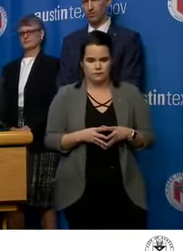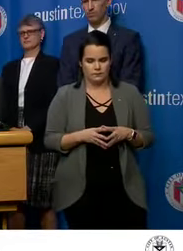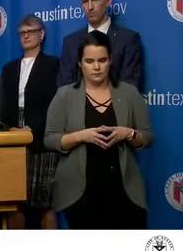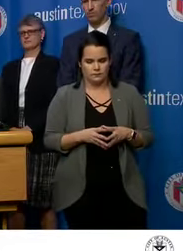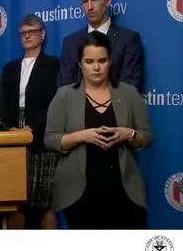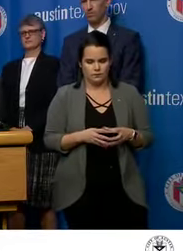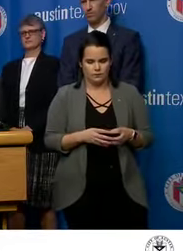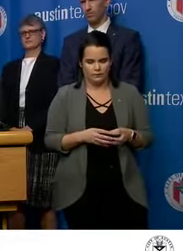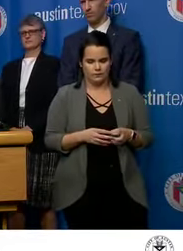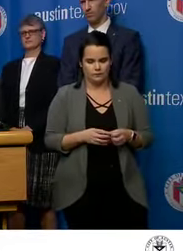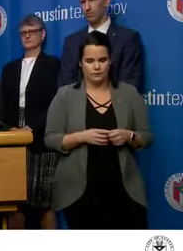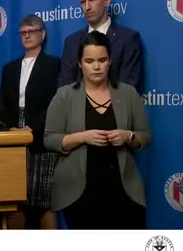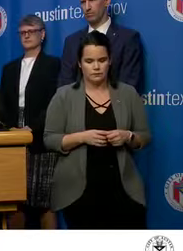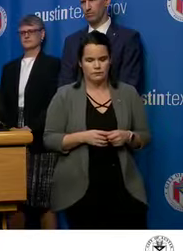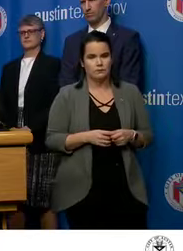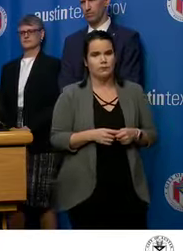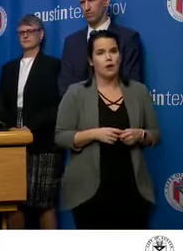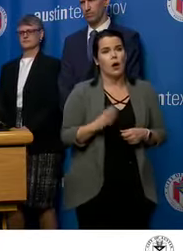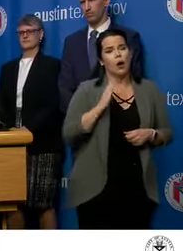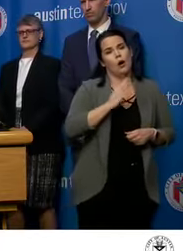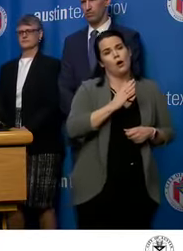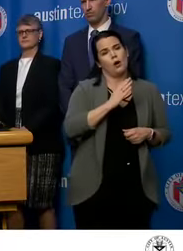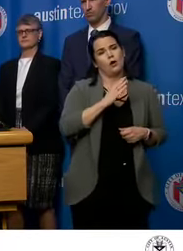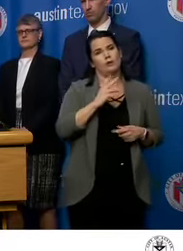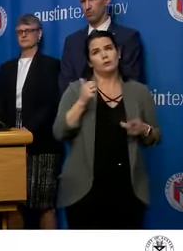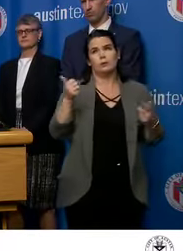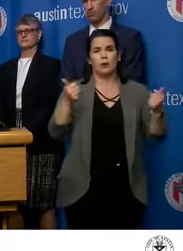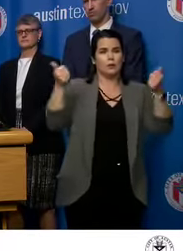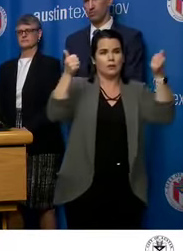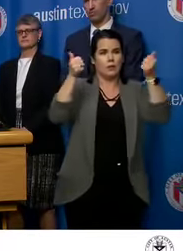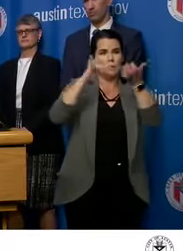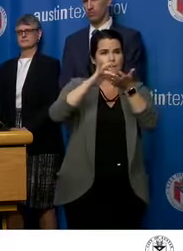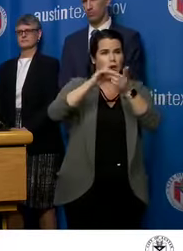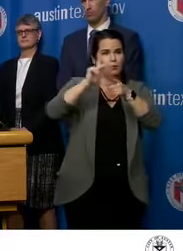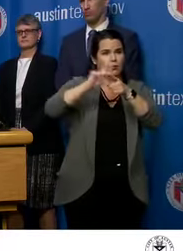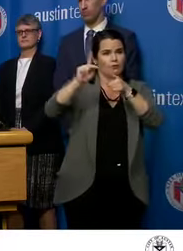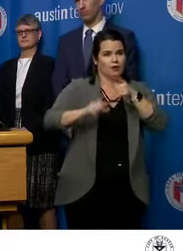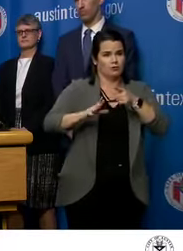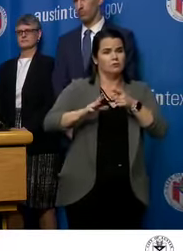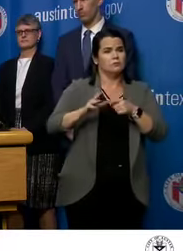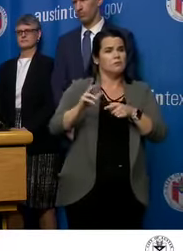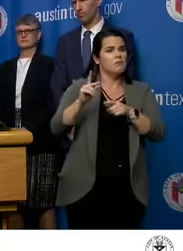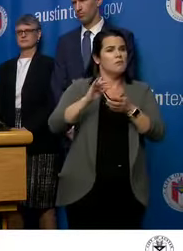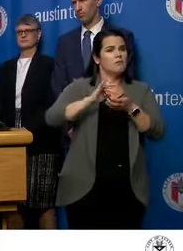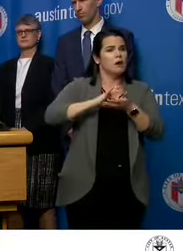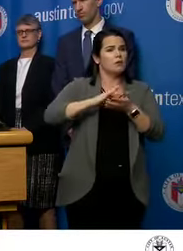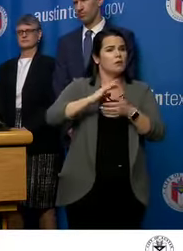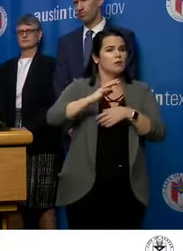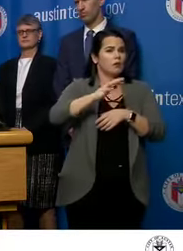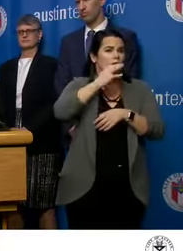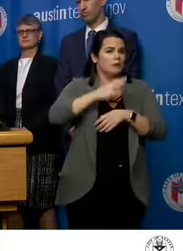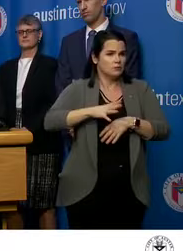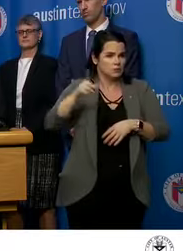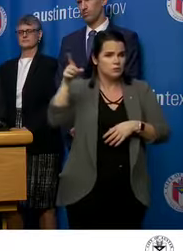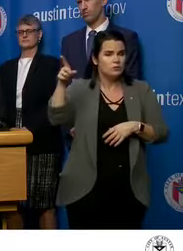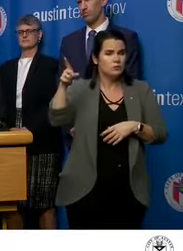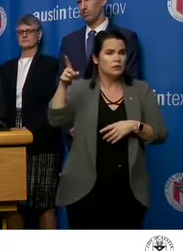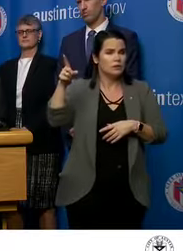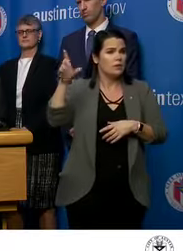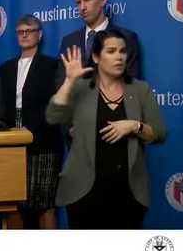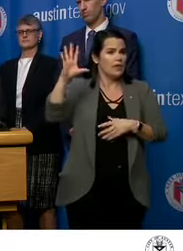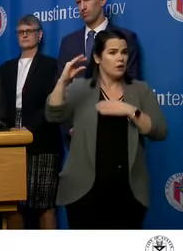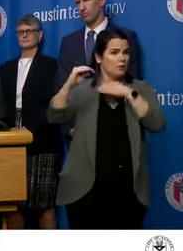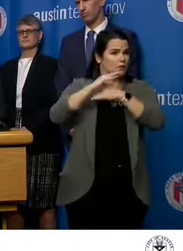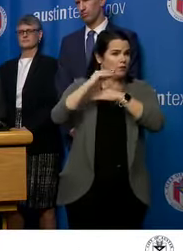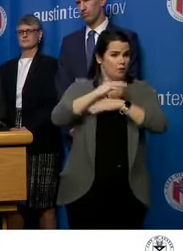So I think that, that, that we're being advised by the, by the medical, uh, expert, experts, uh, that, uh, the steps